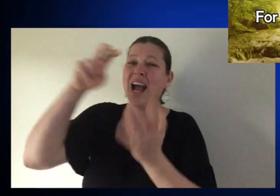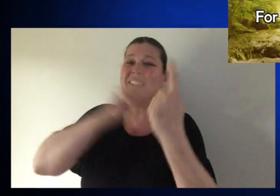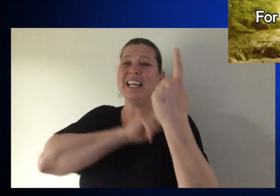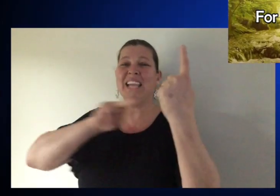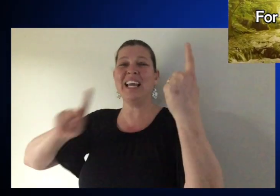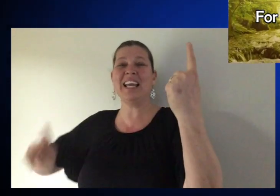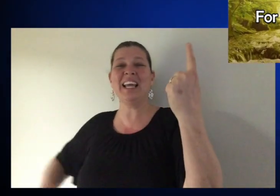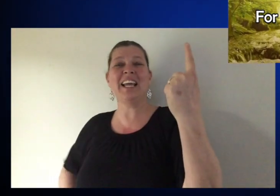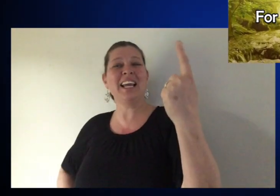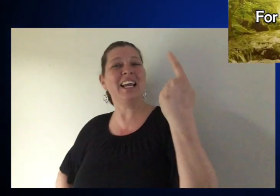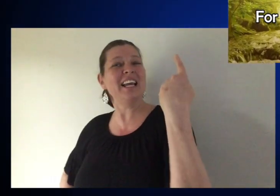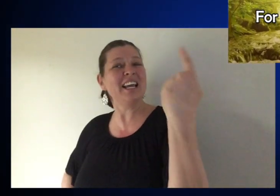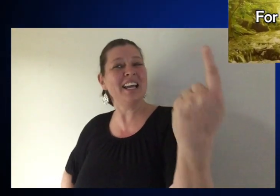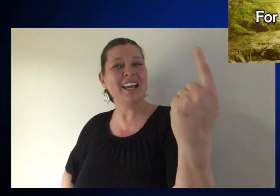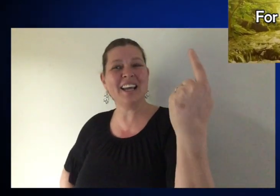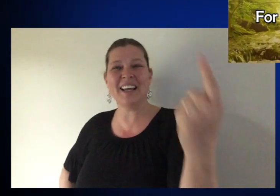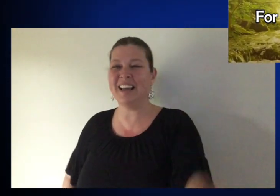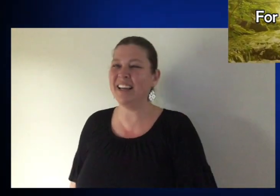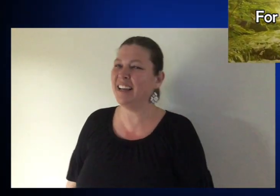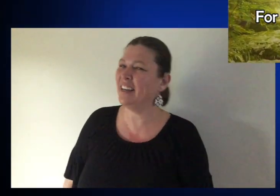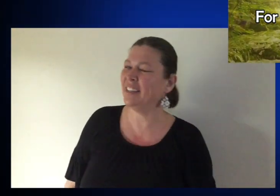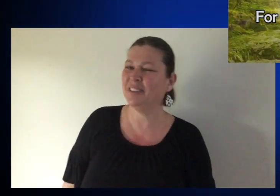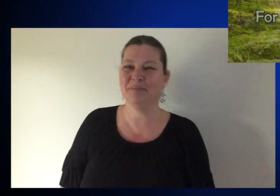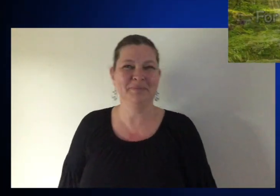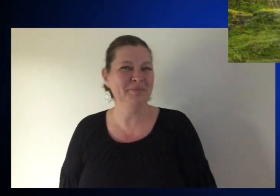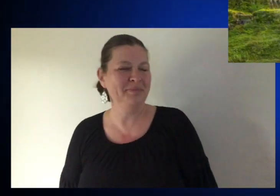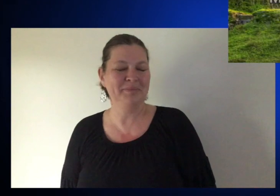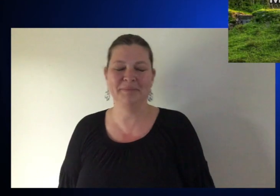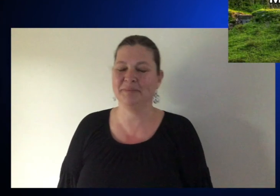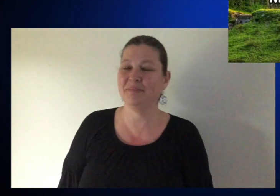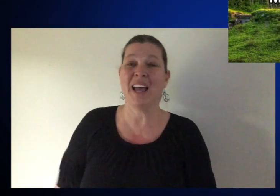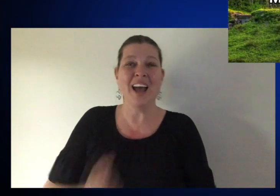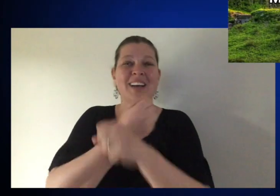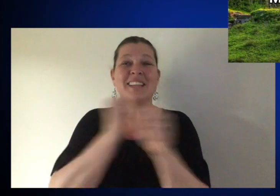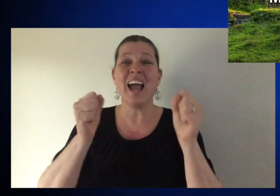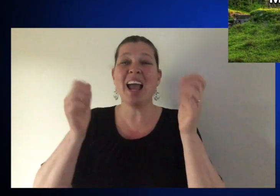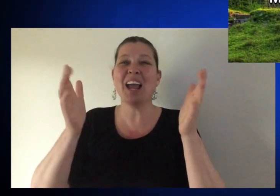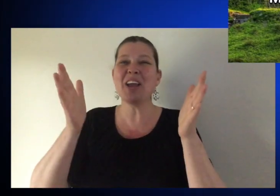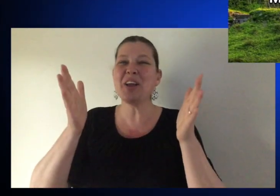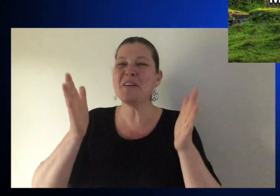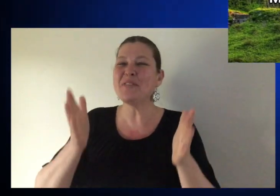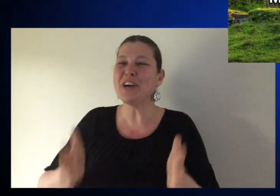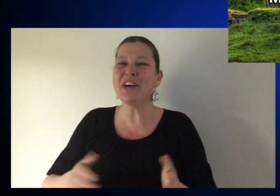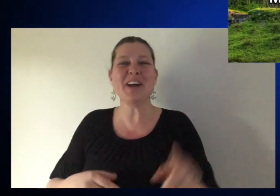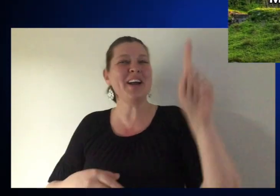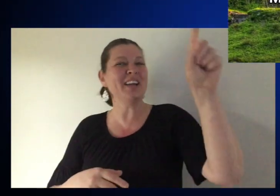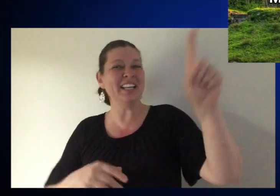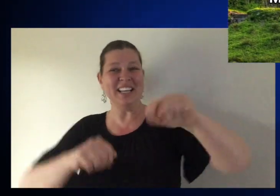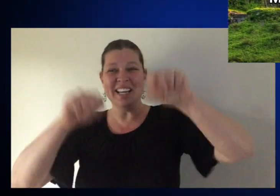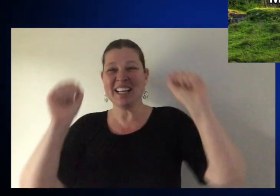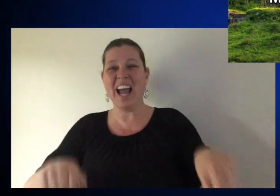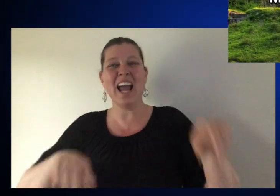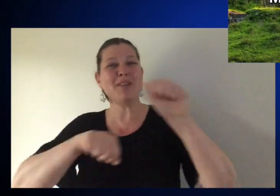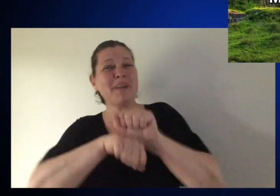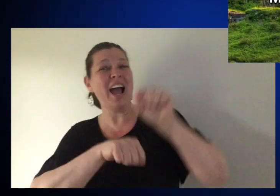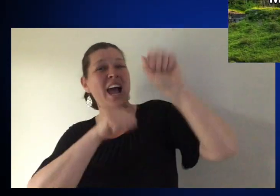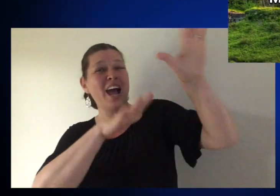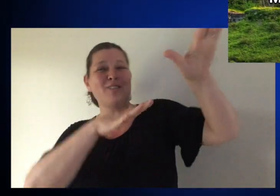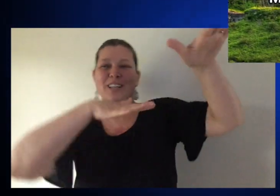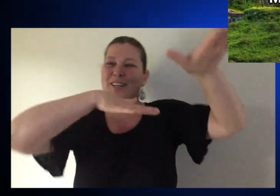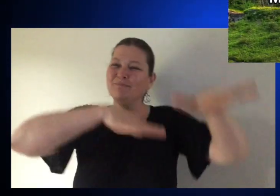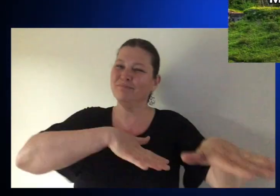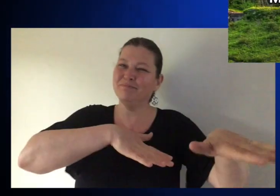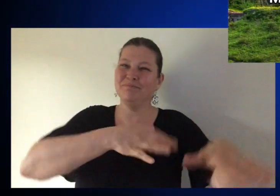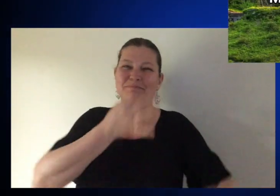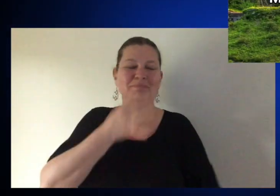of the risen King Savior, He can move